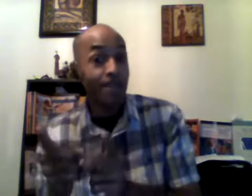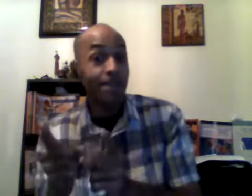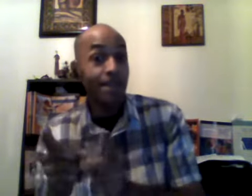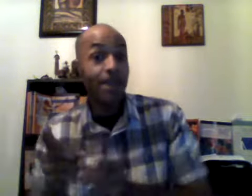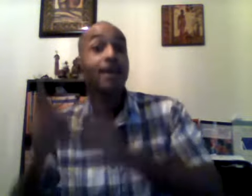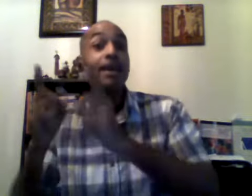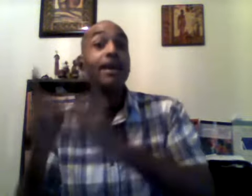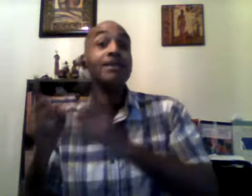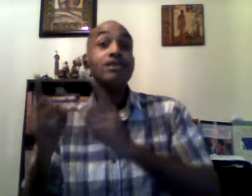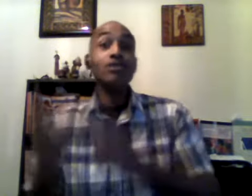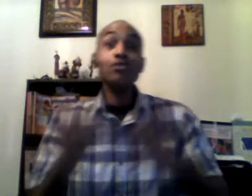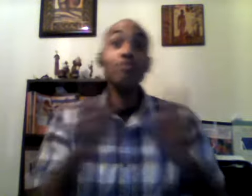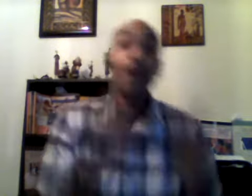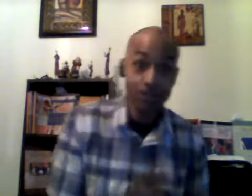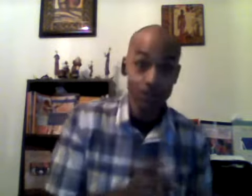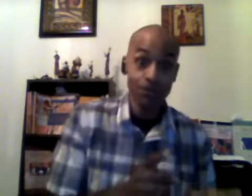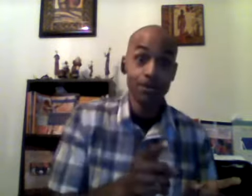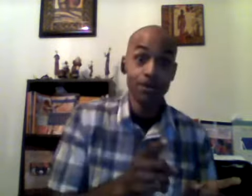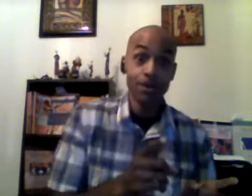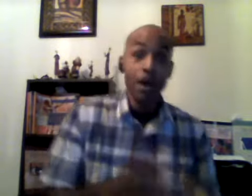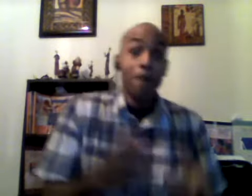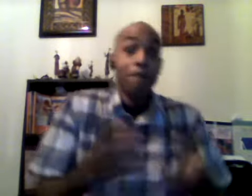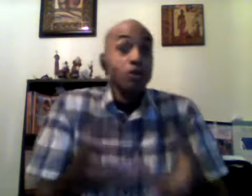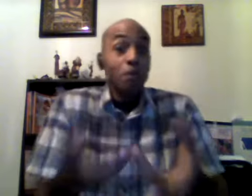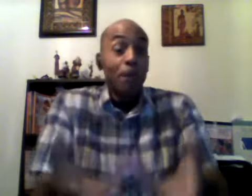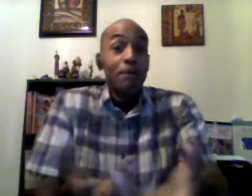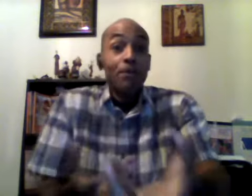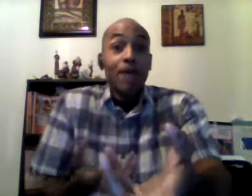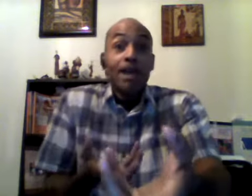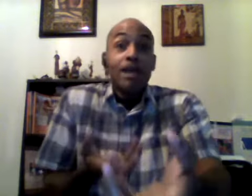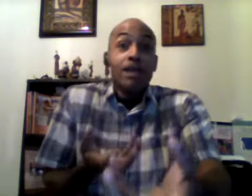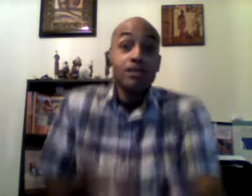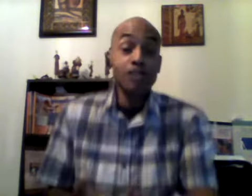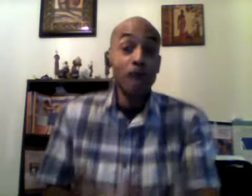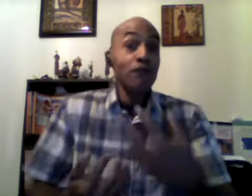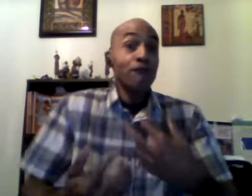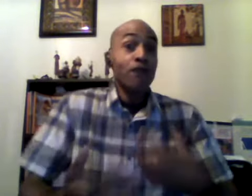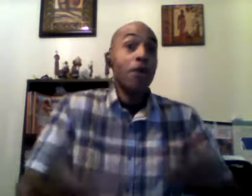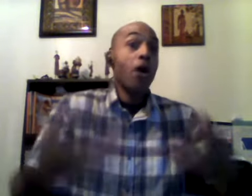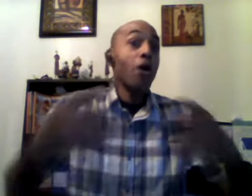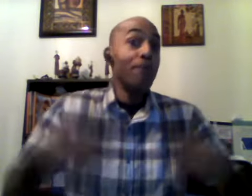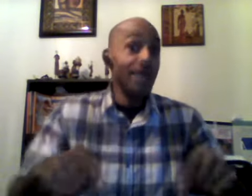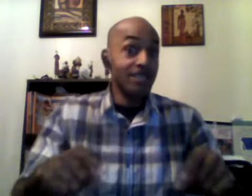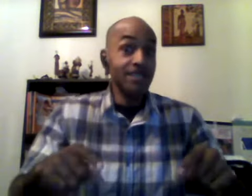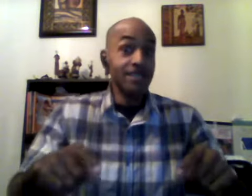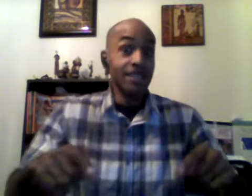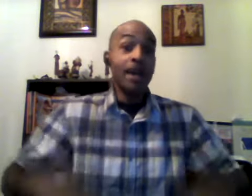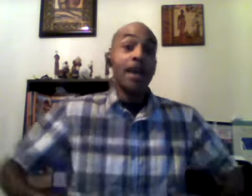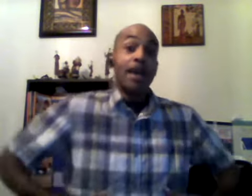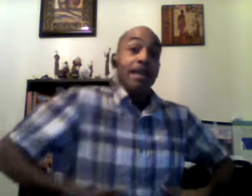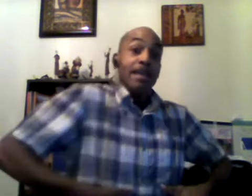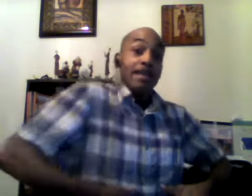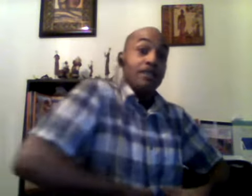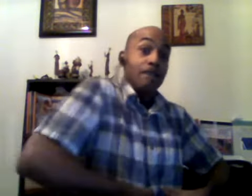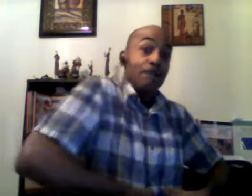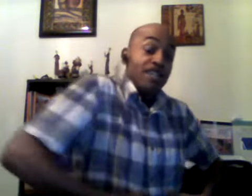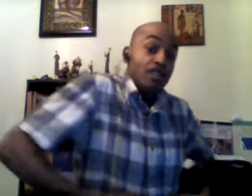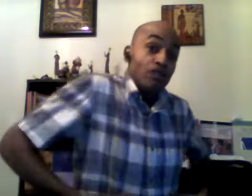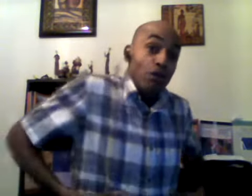into muscle most people that suffer from obesity it is the visceral